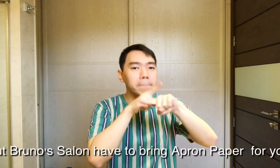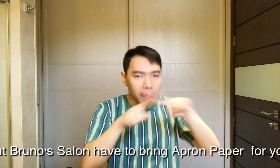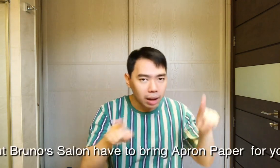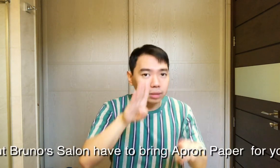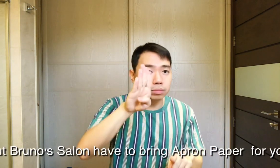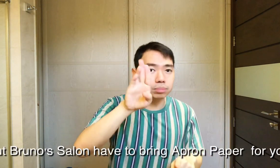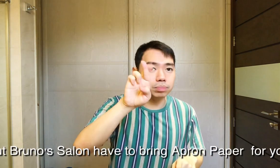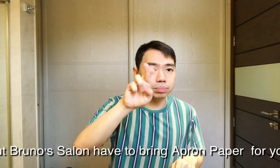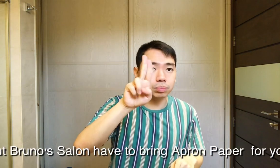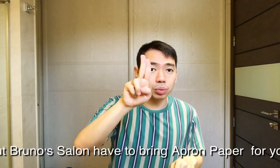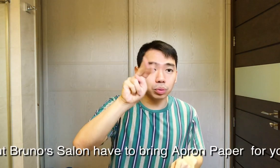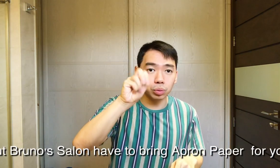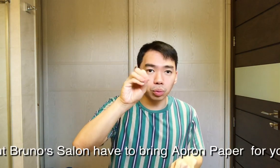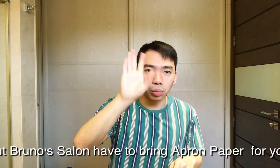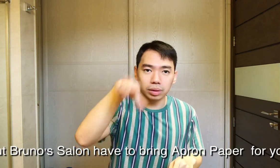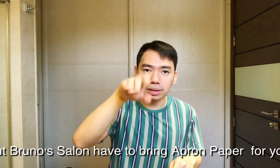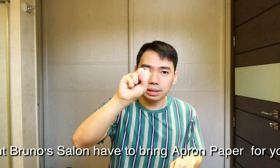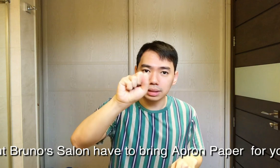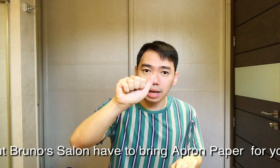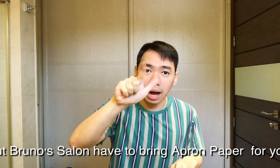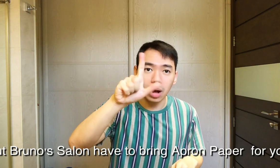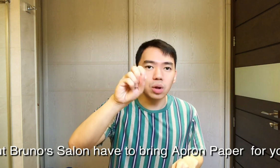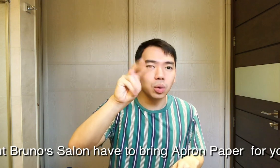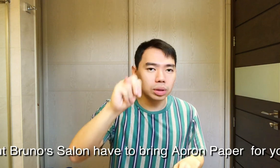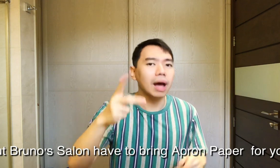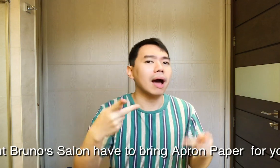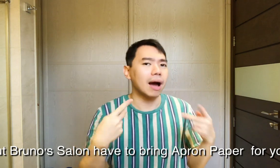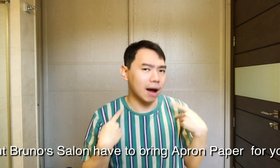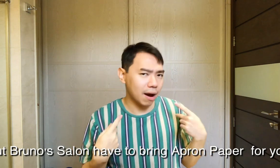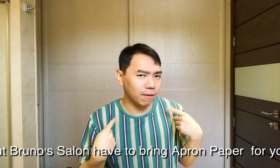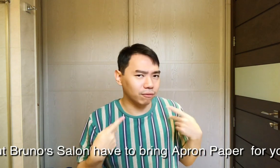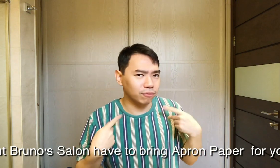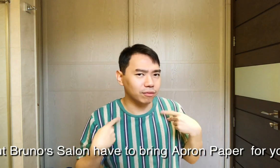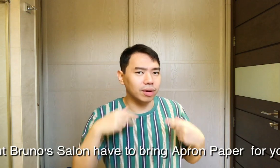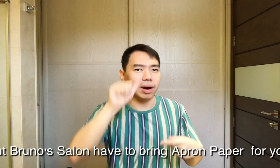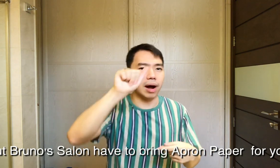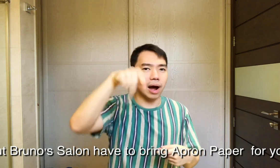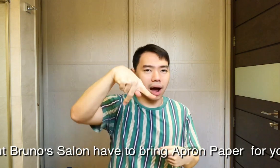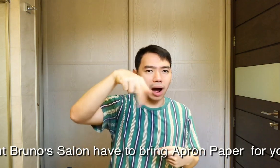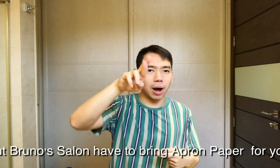But Bruno's Salon have to bring a brown paper for you.